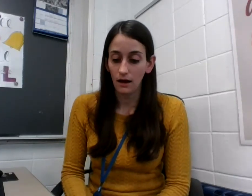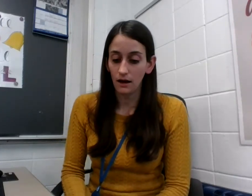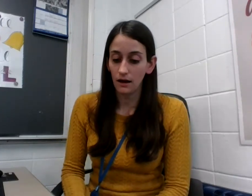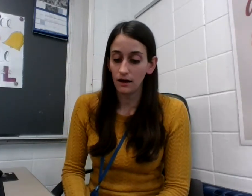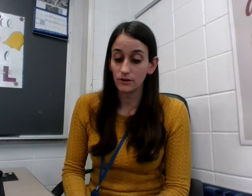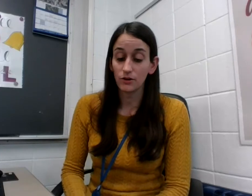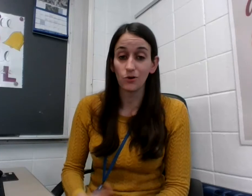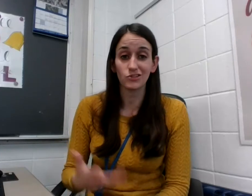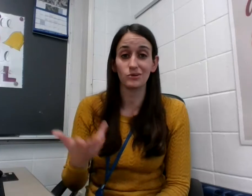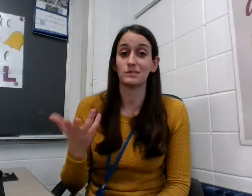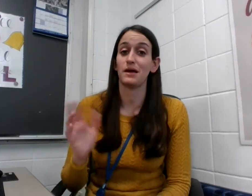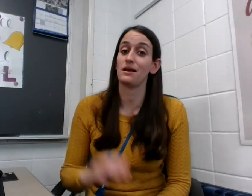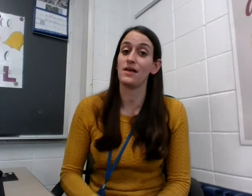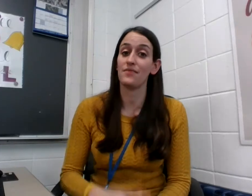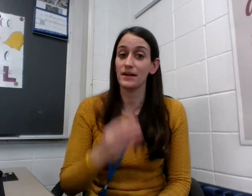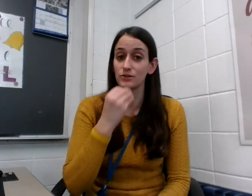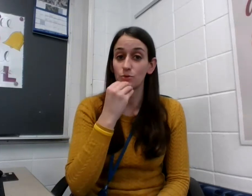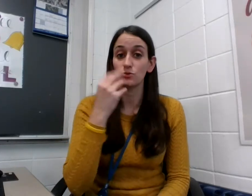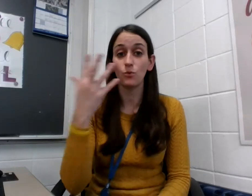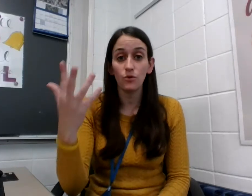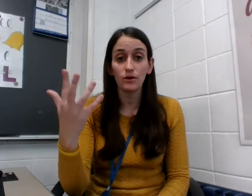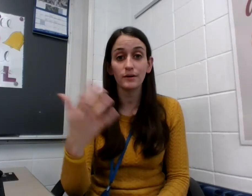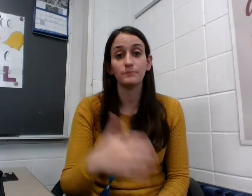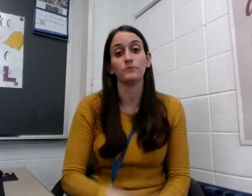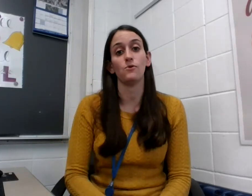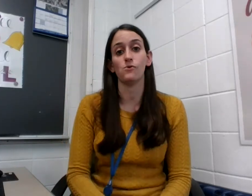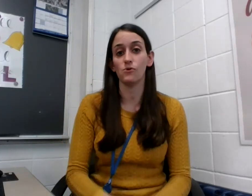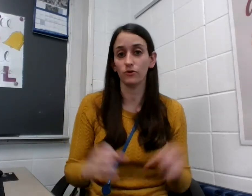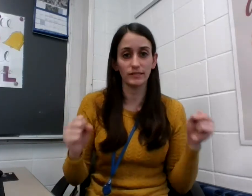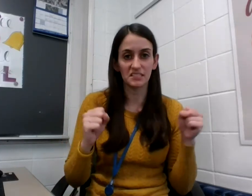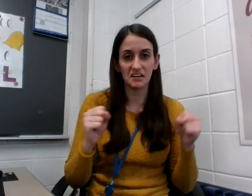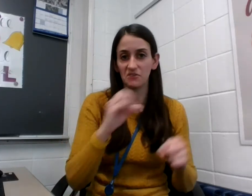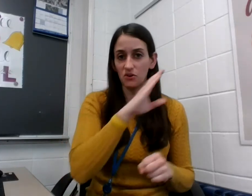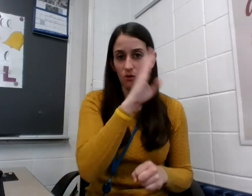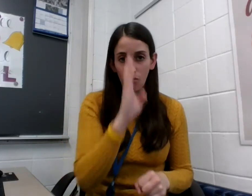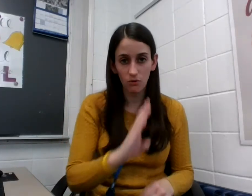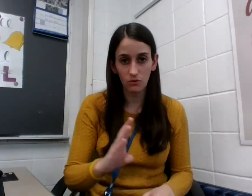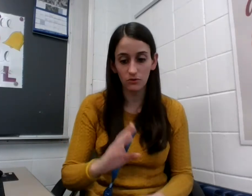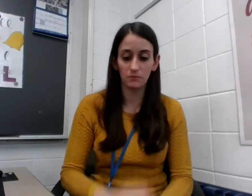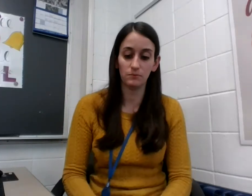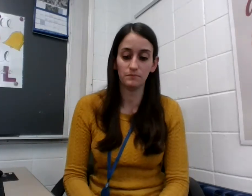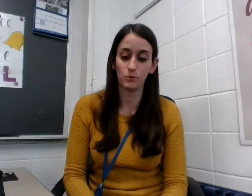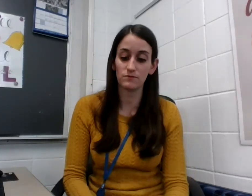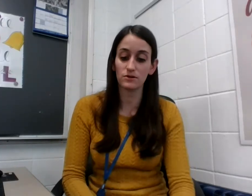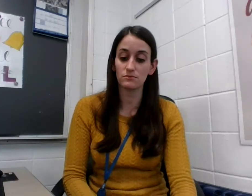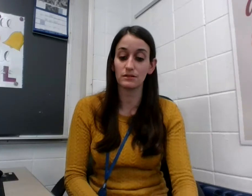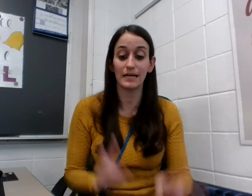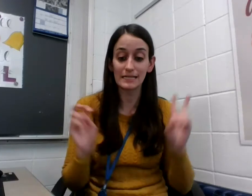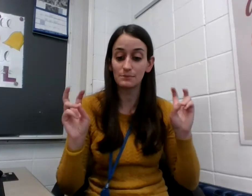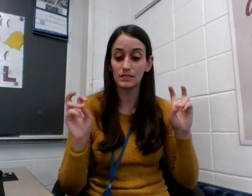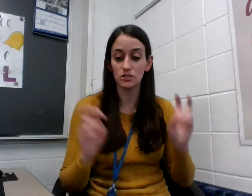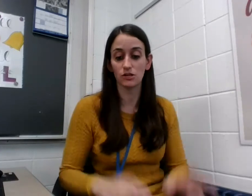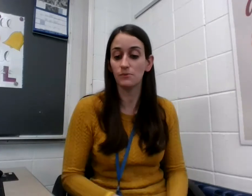You can also expand on that, that it's always warm, or it's never cold. Whatever nice means to you.